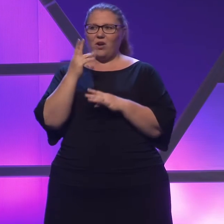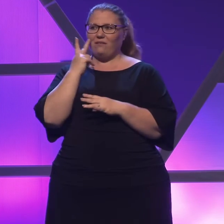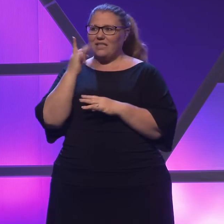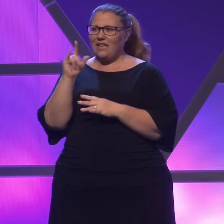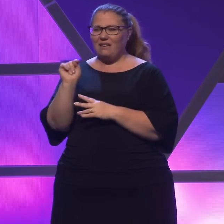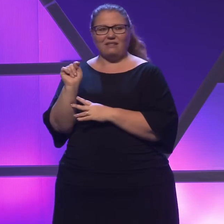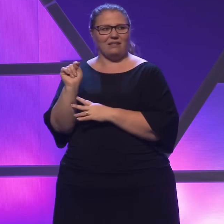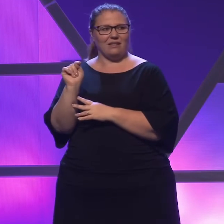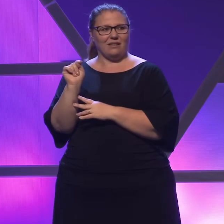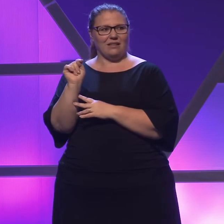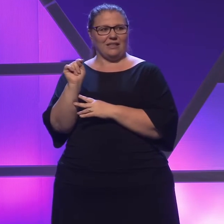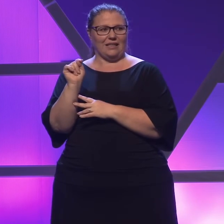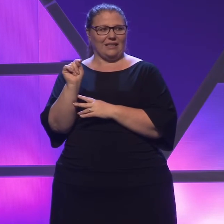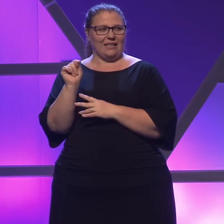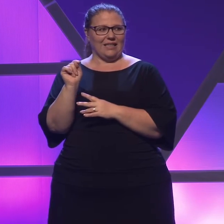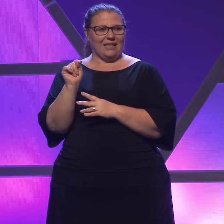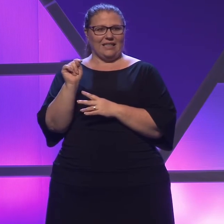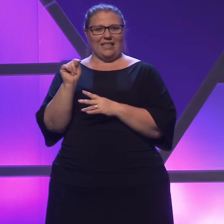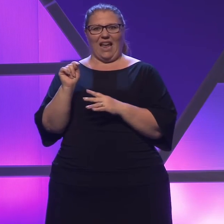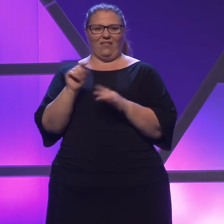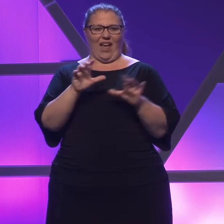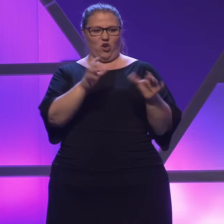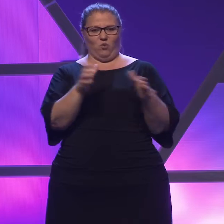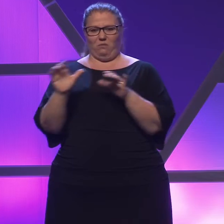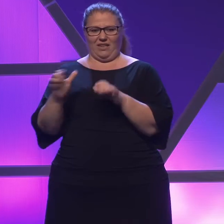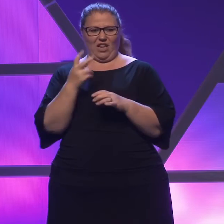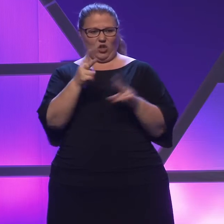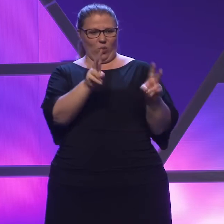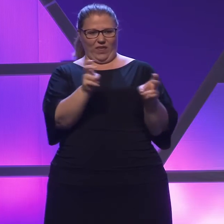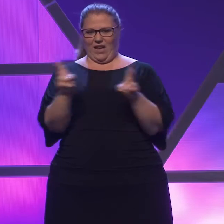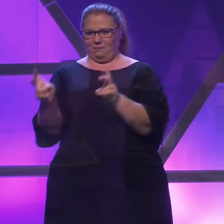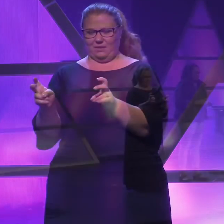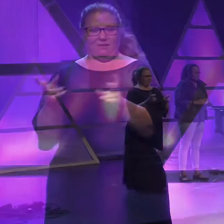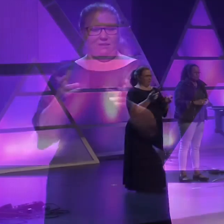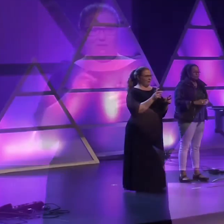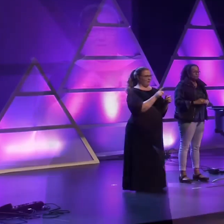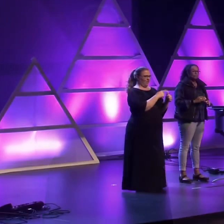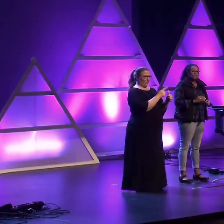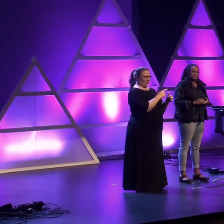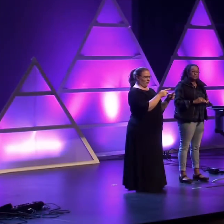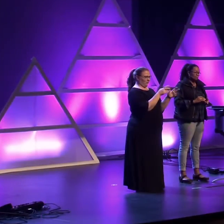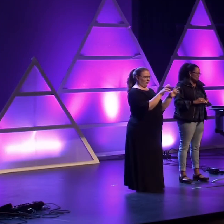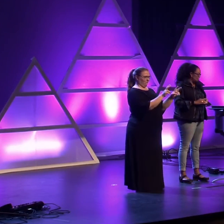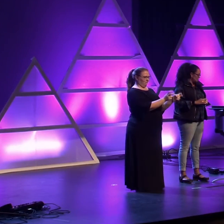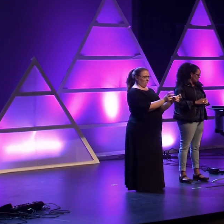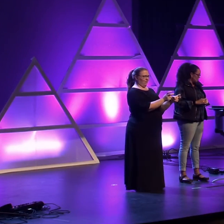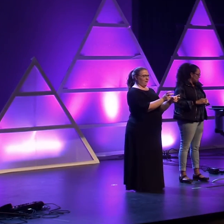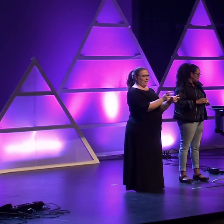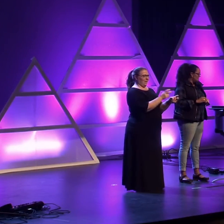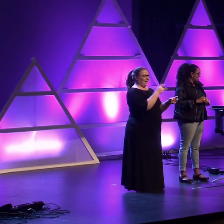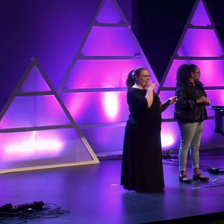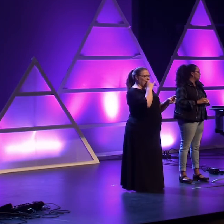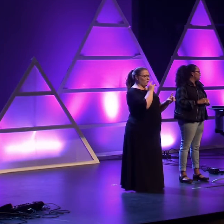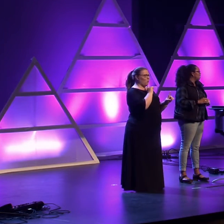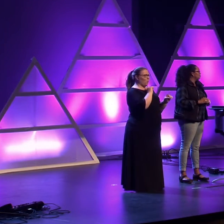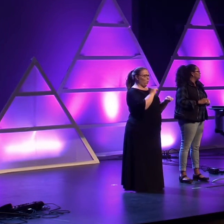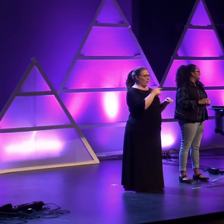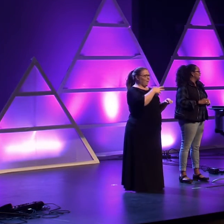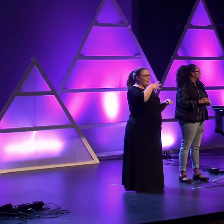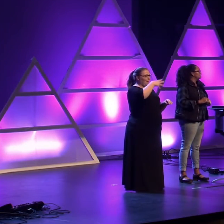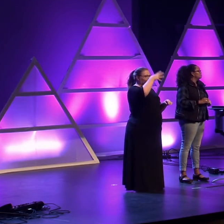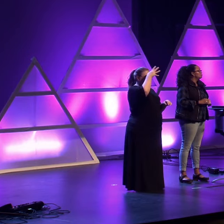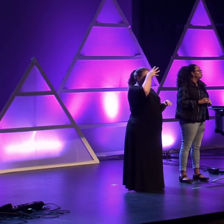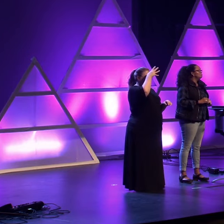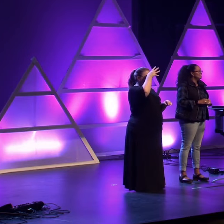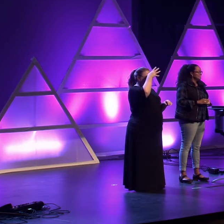and put it into kind of two themes that have arised. The first, kids reporting that their mom or